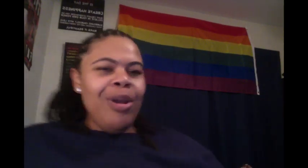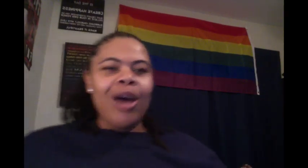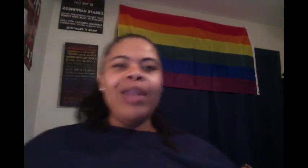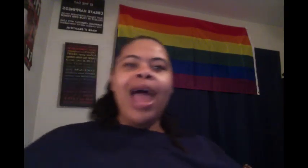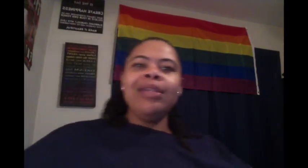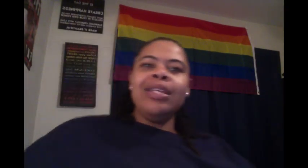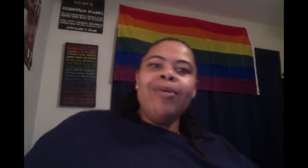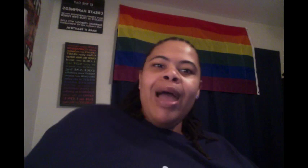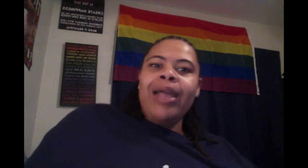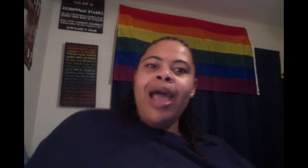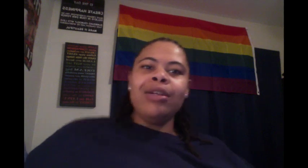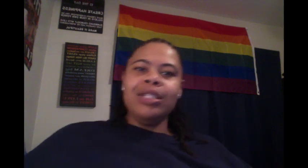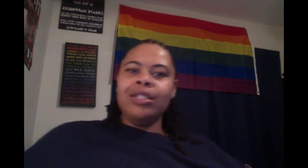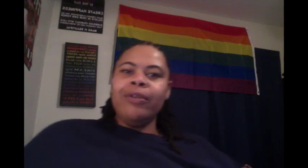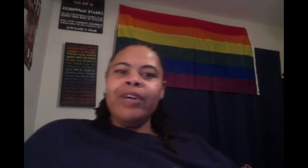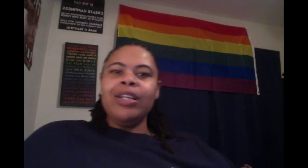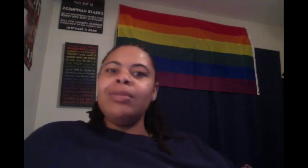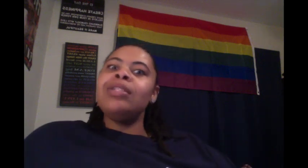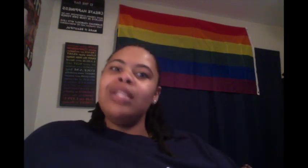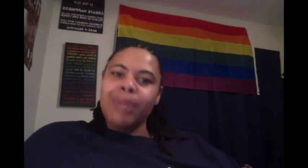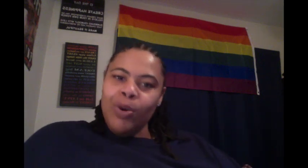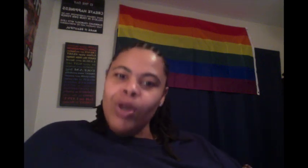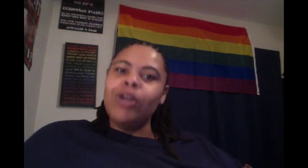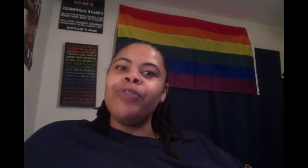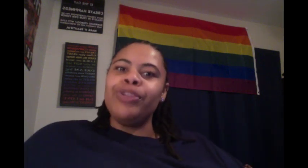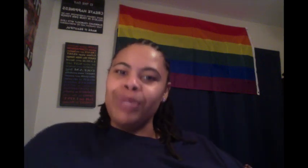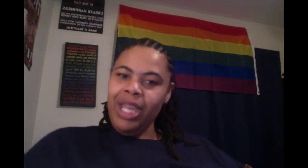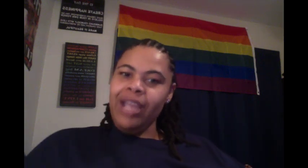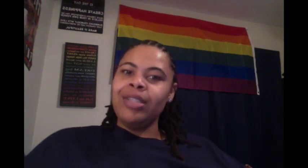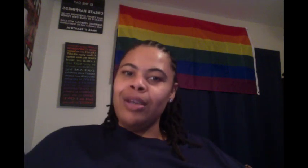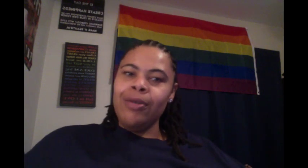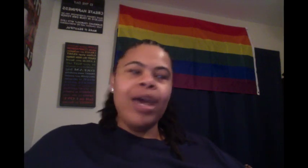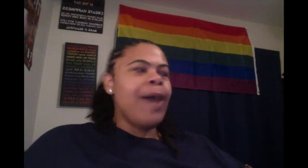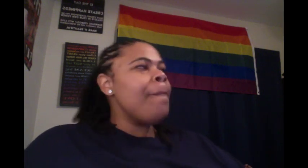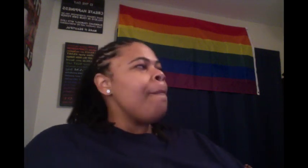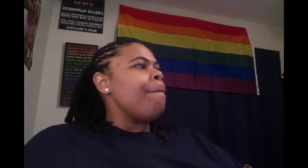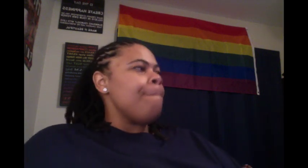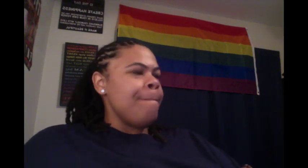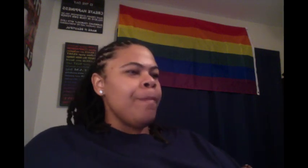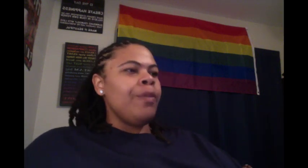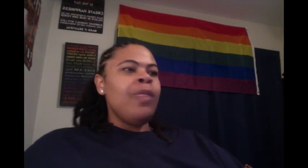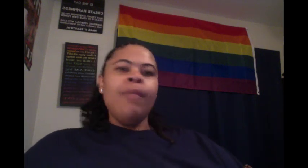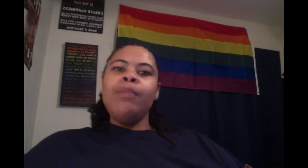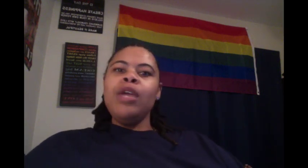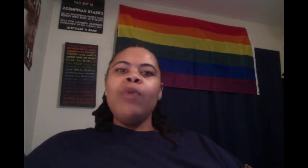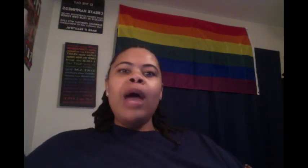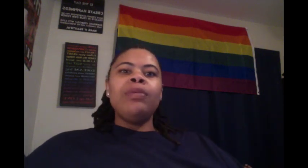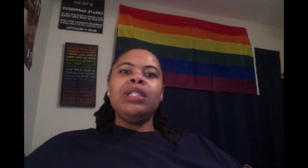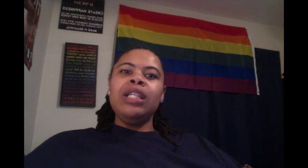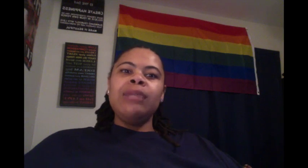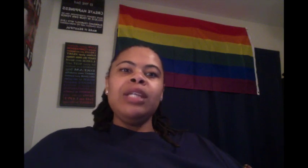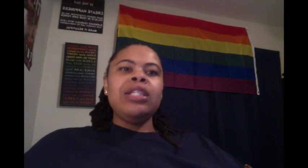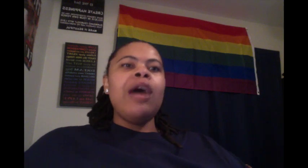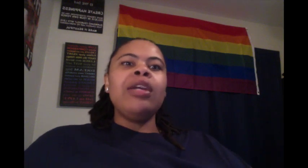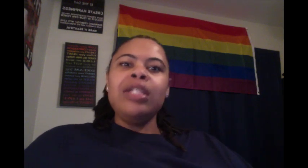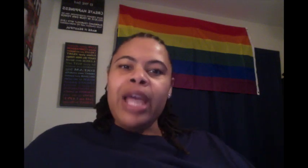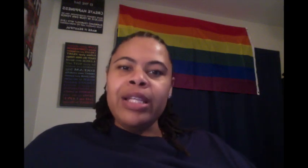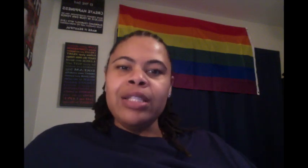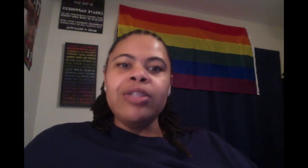on? Now I see why Cal just so fucked up because this has been going on for some years. Okay. Hmm. Meanwhile, Priscilla up there talking to Jason, trying